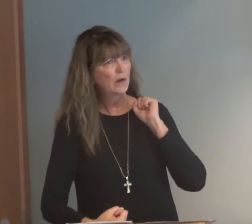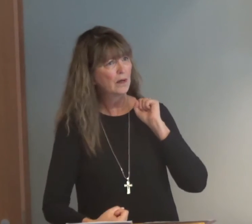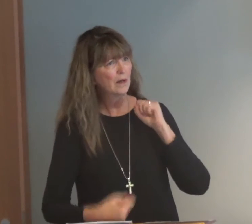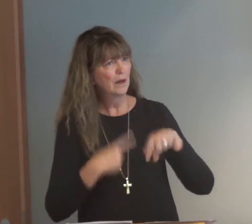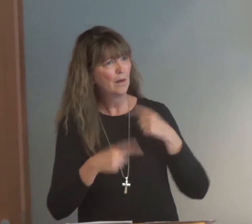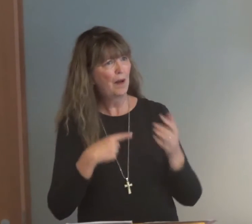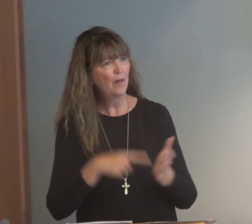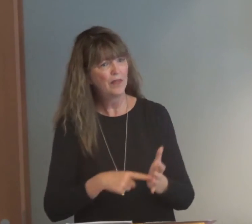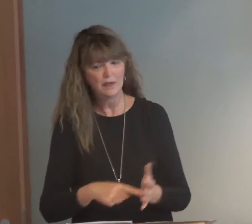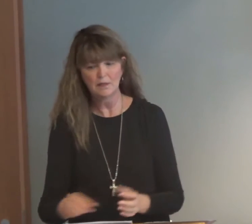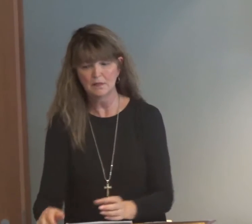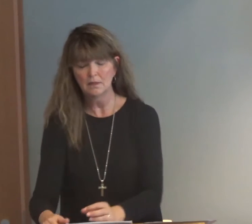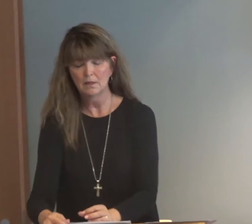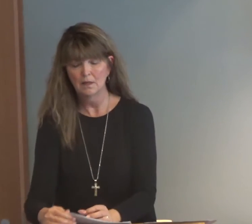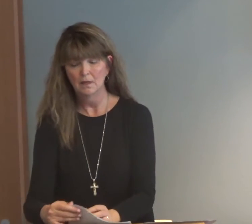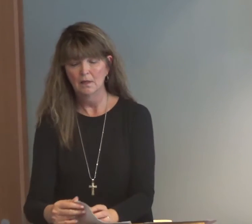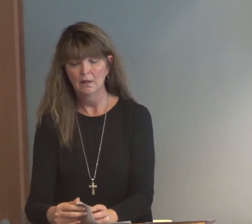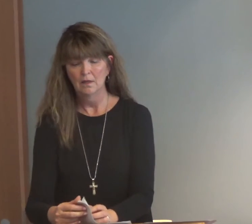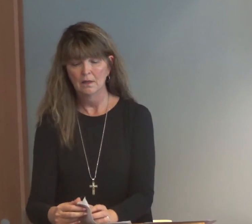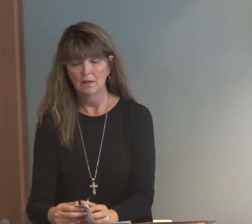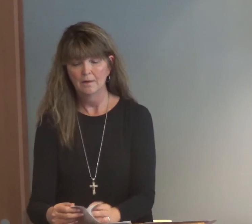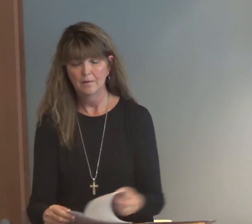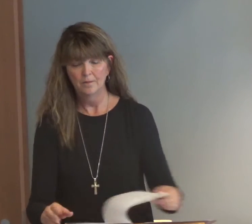Paul's heart is broken over this.